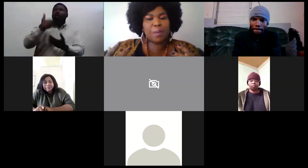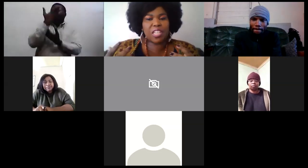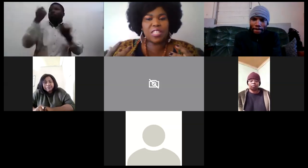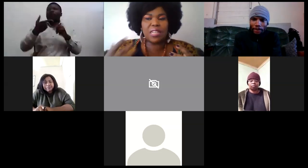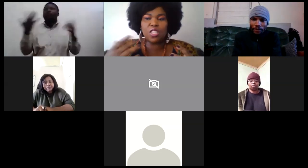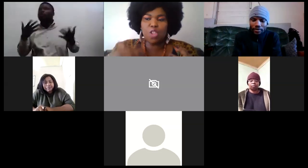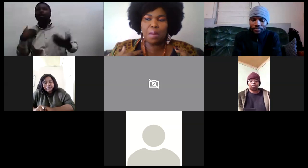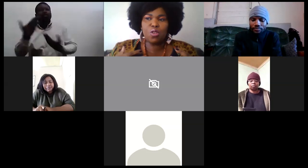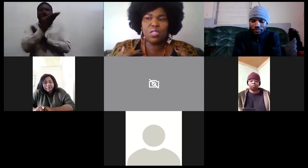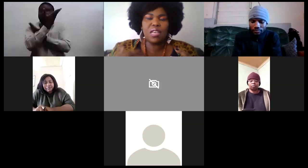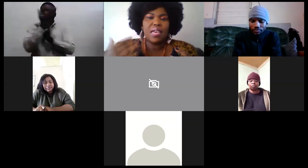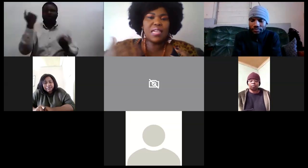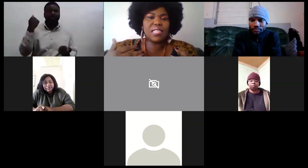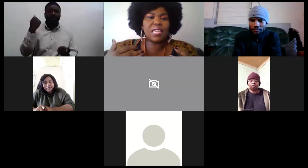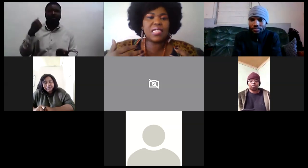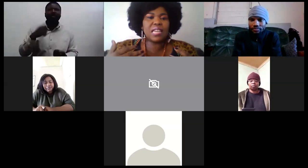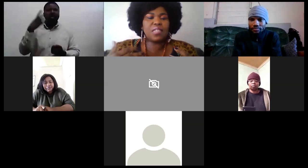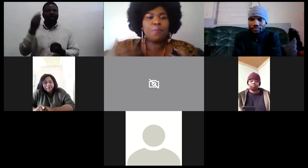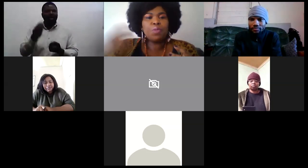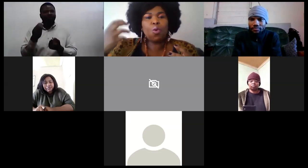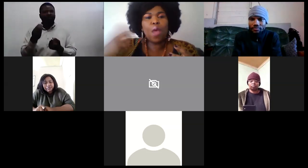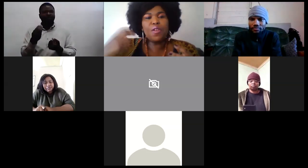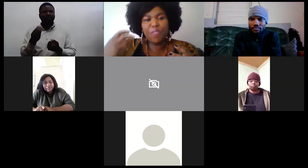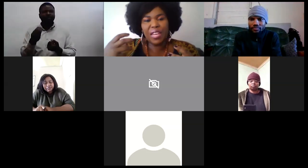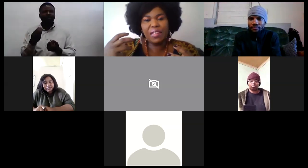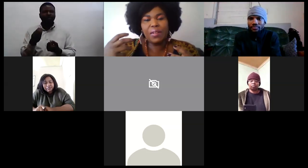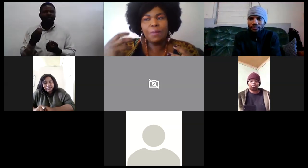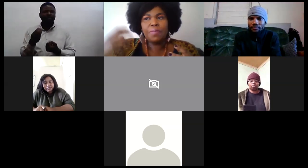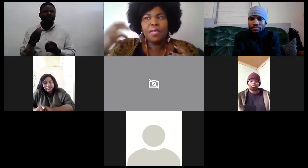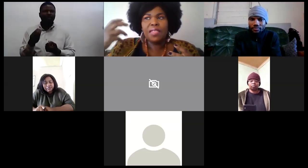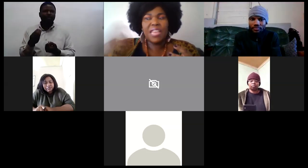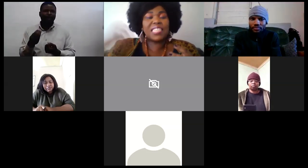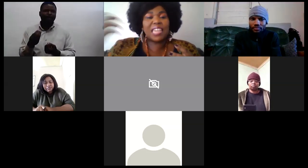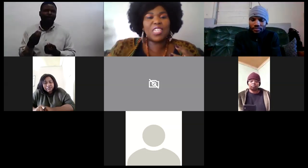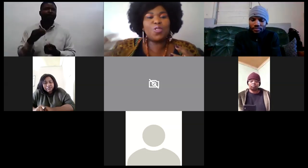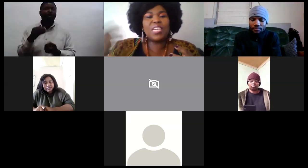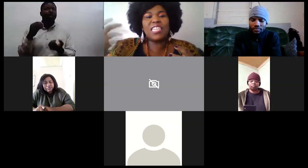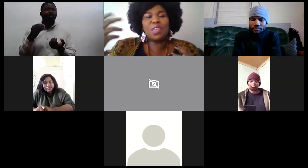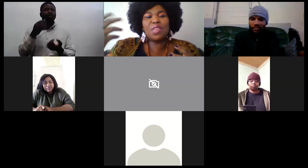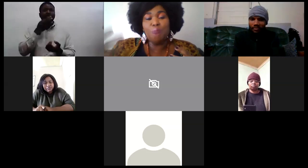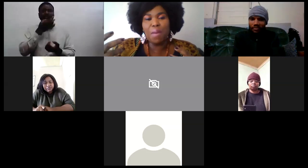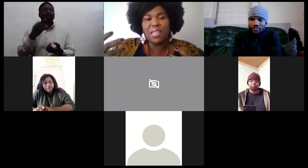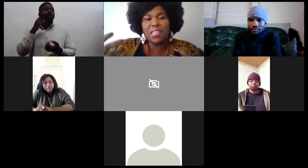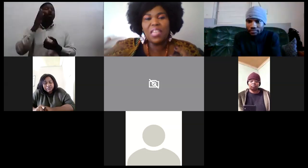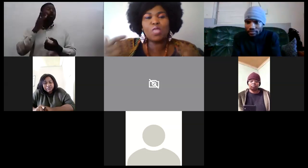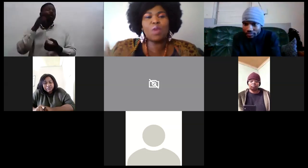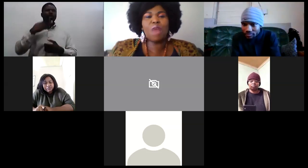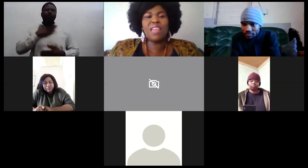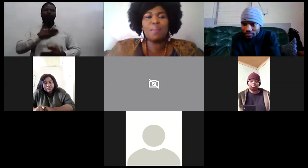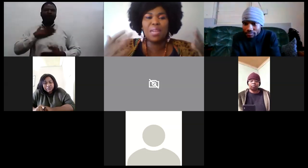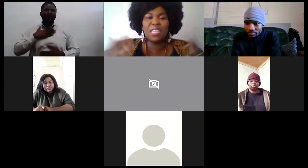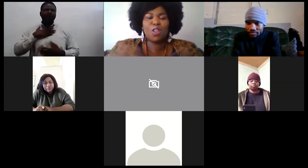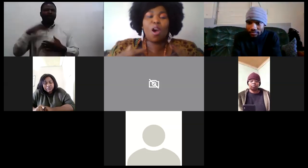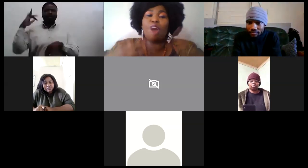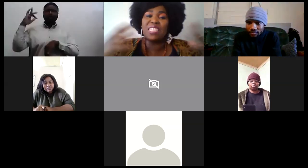is an expression that is normally used it is said that when you feel that gratitude hitting you at that moment it's when you